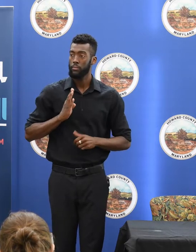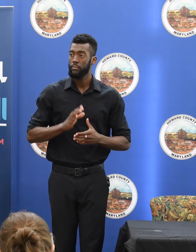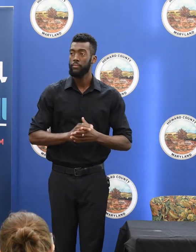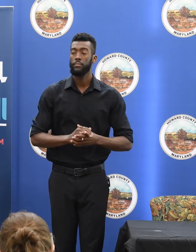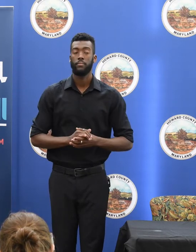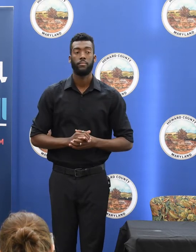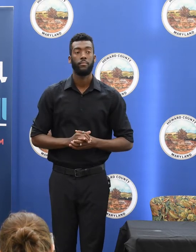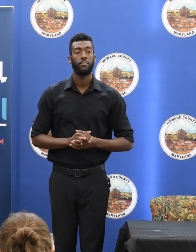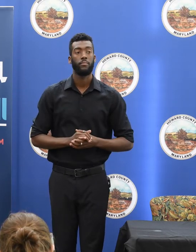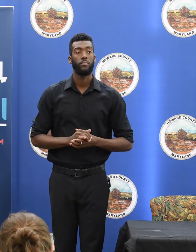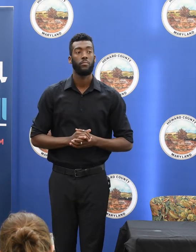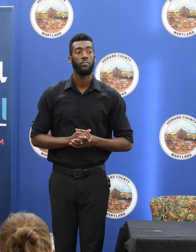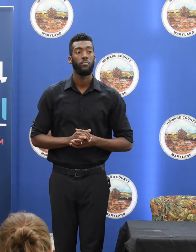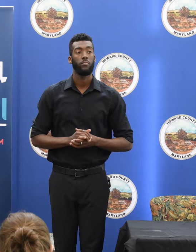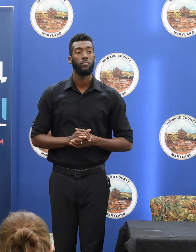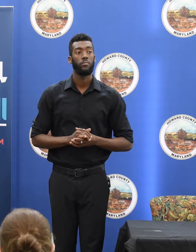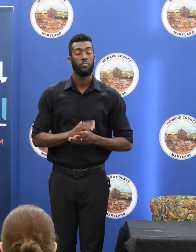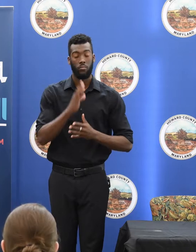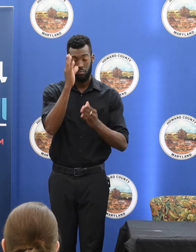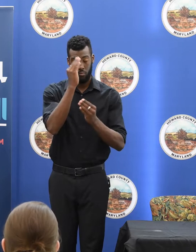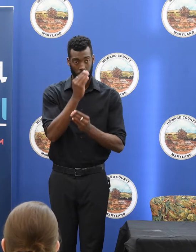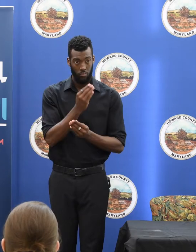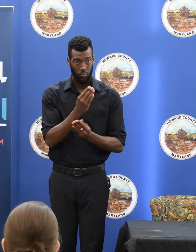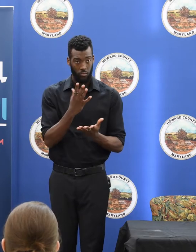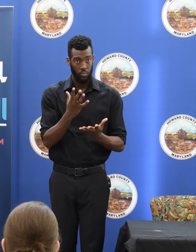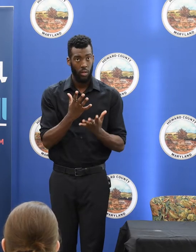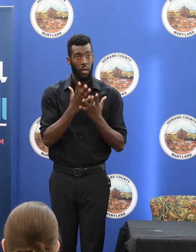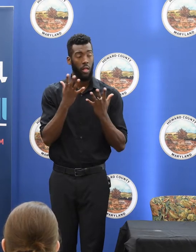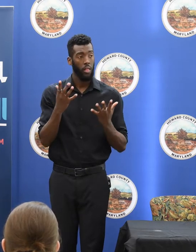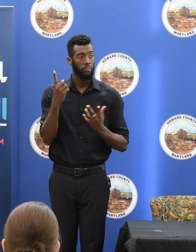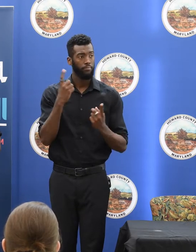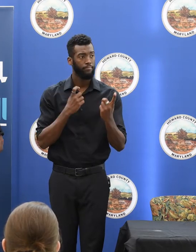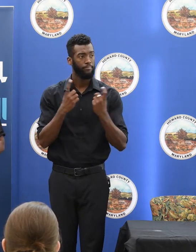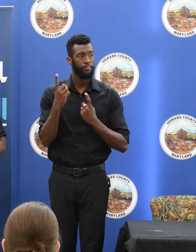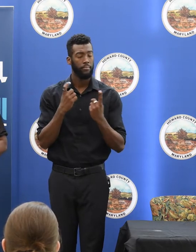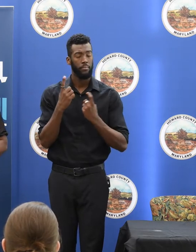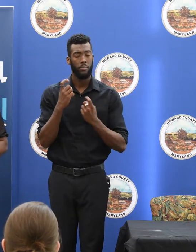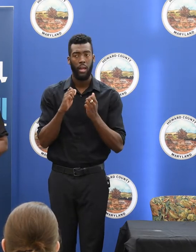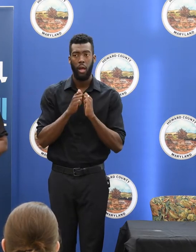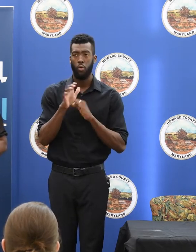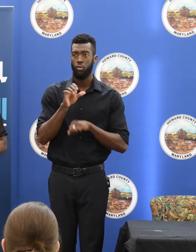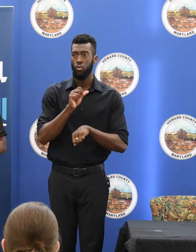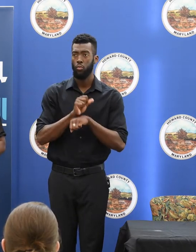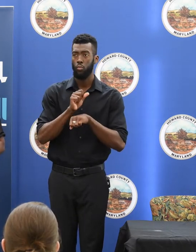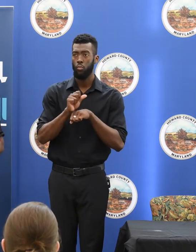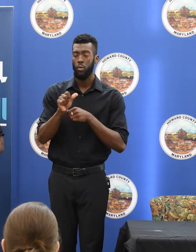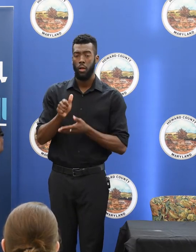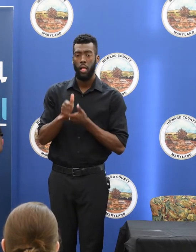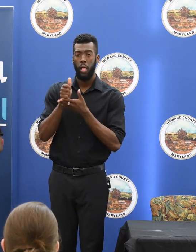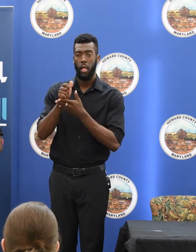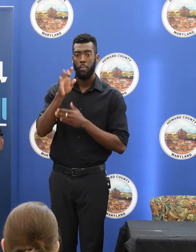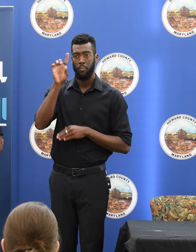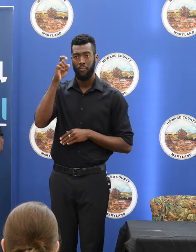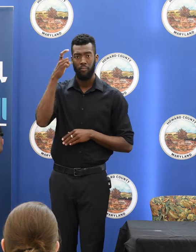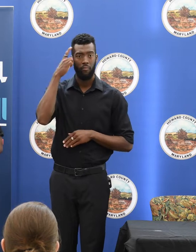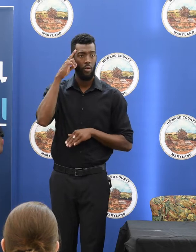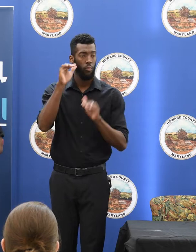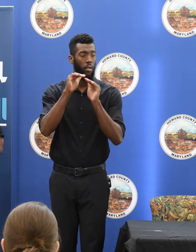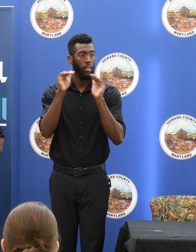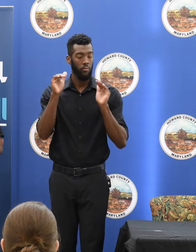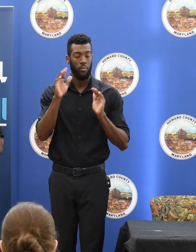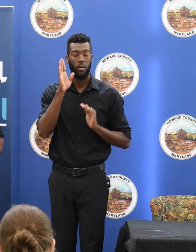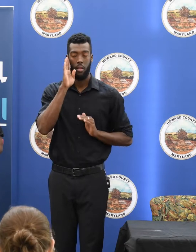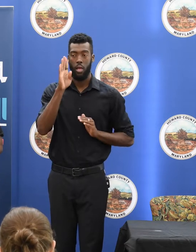I also wanted to state that I've gotten questions a lot about, well, how does your work complement what's going on at the federal level? So I'll speak to that